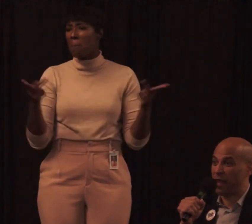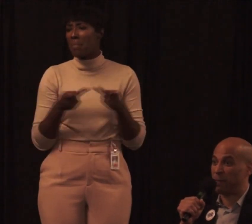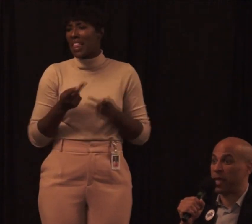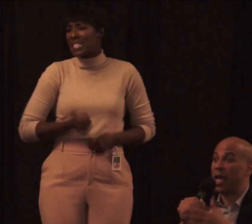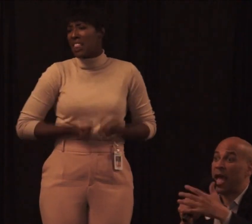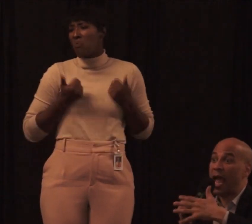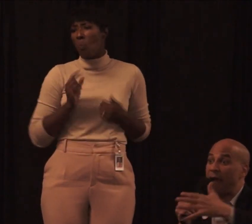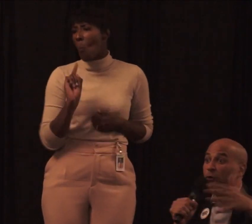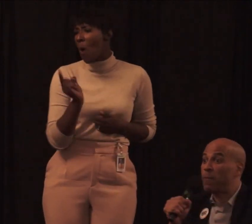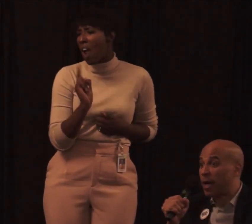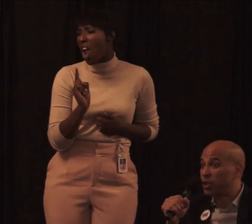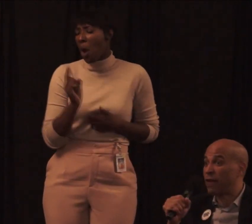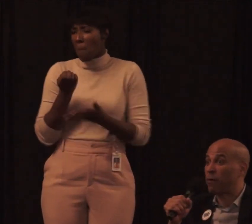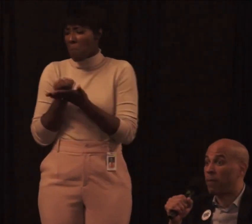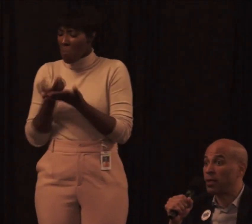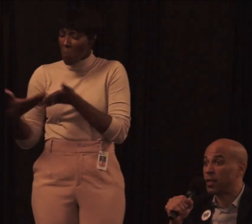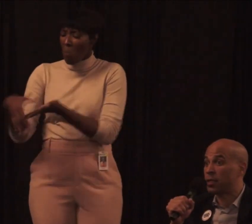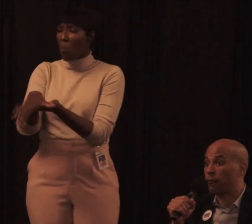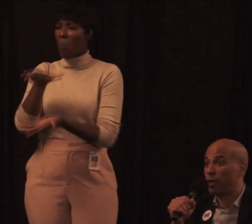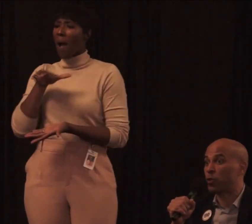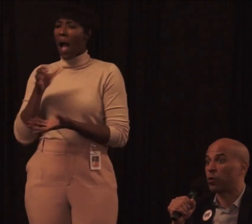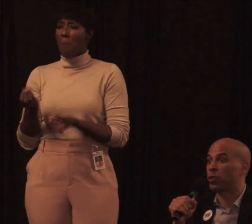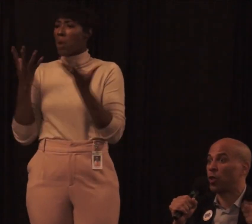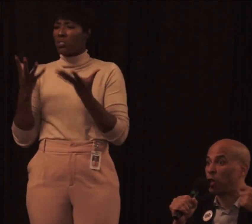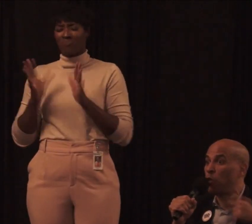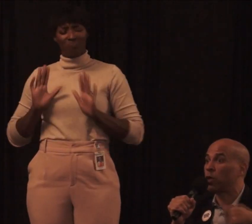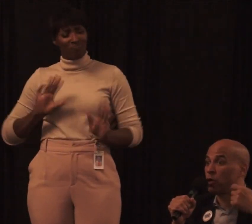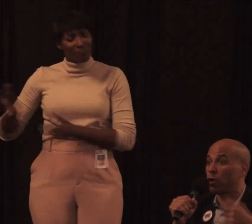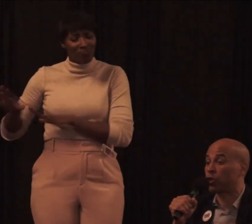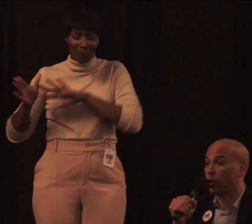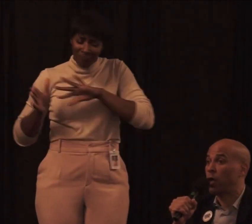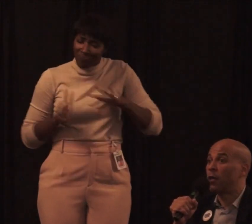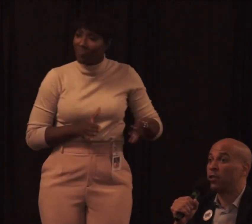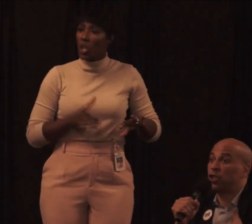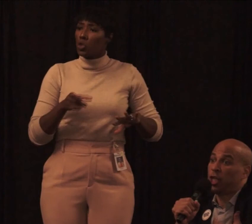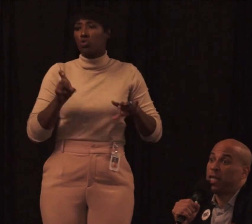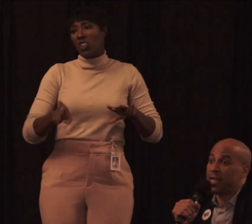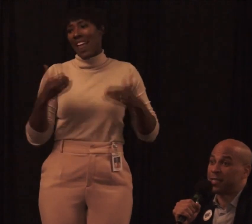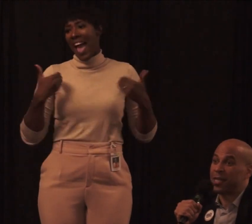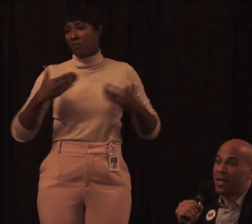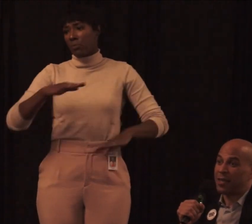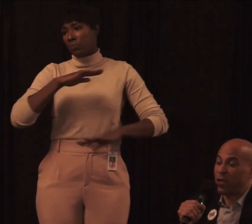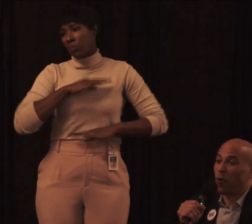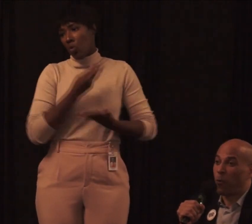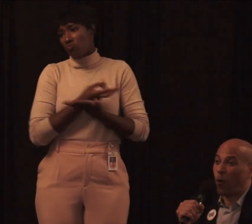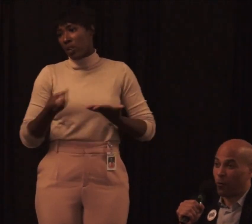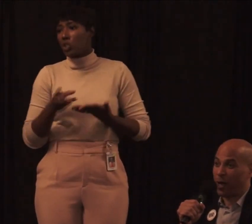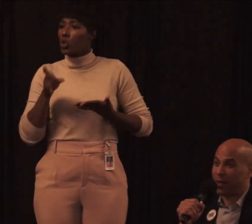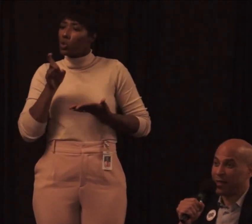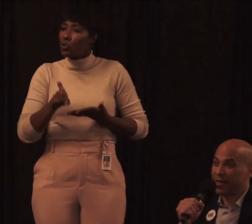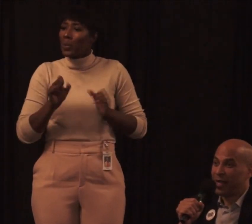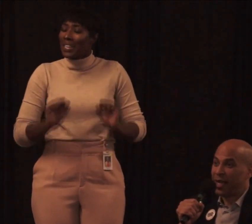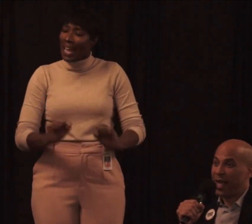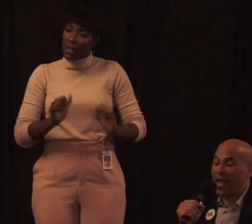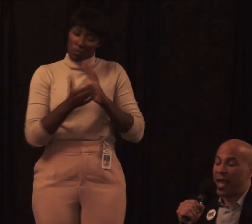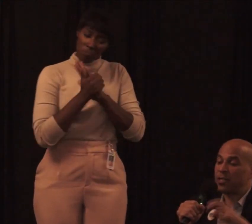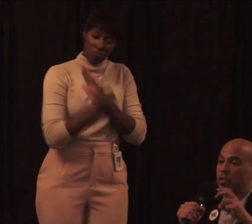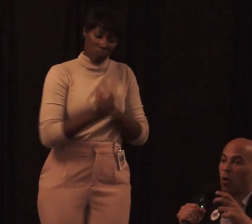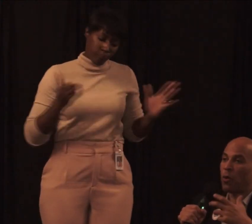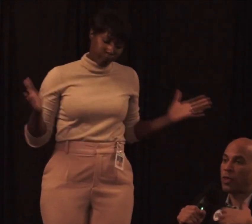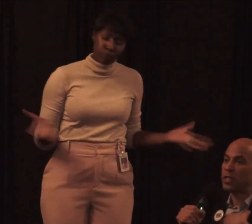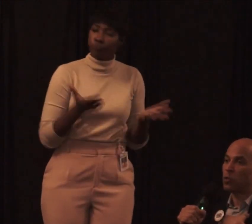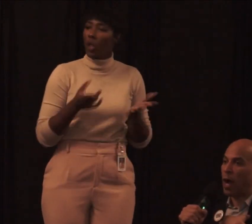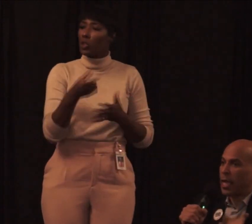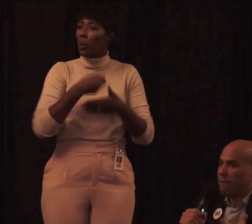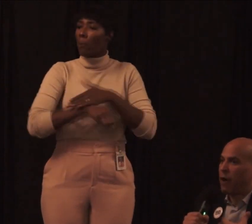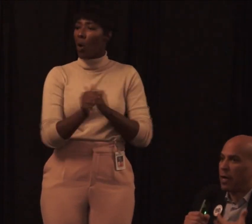wealth of your family, everybody should have an abundance of resources so that you could nurture the genius that you were born with. And